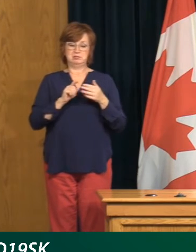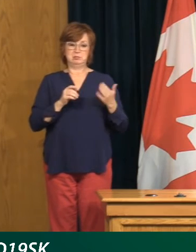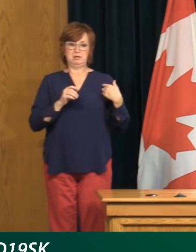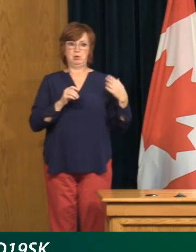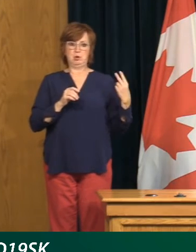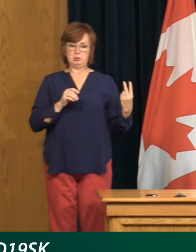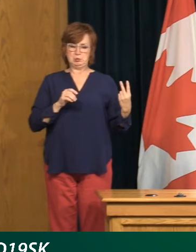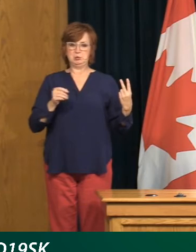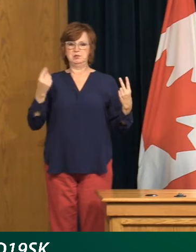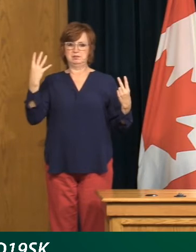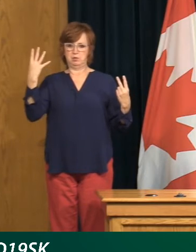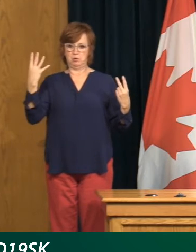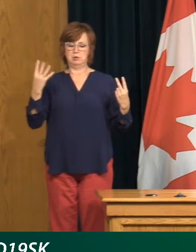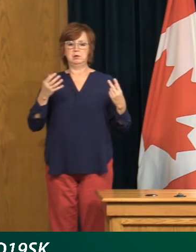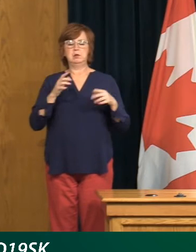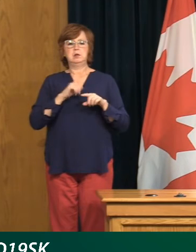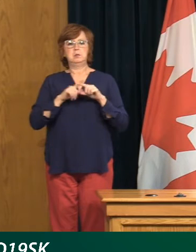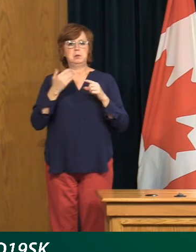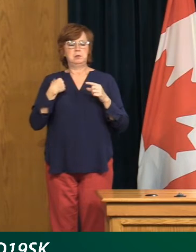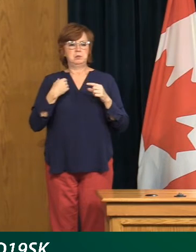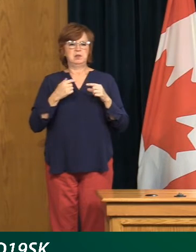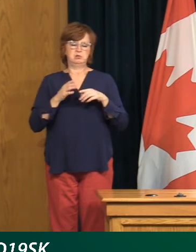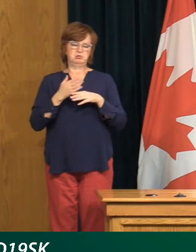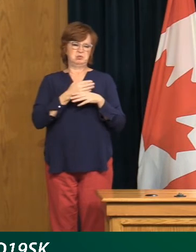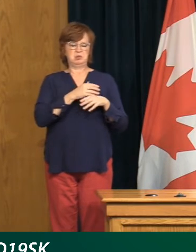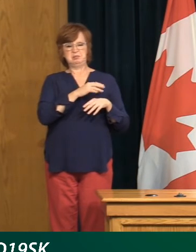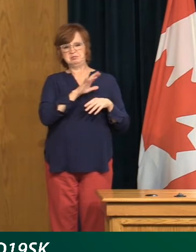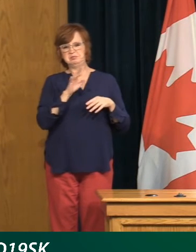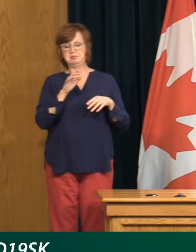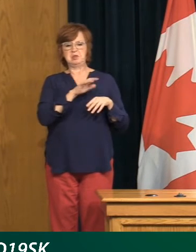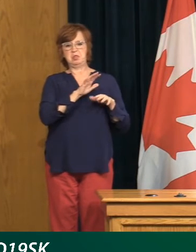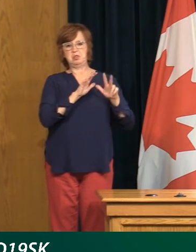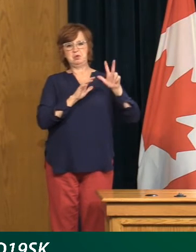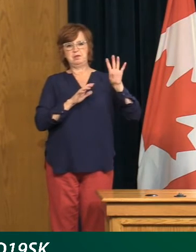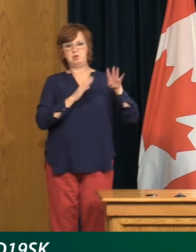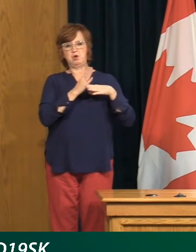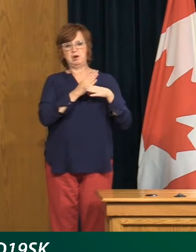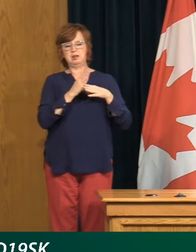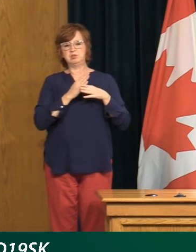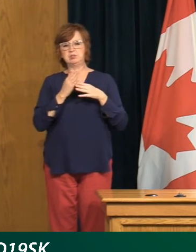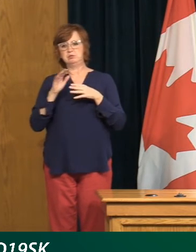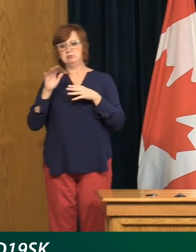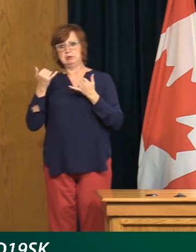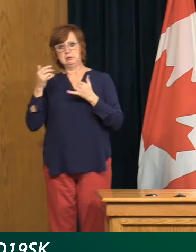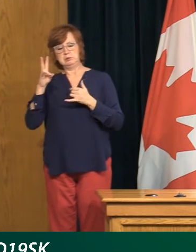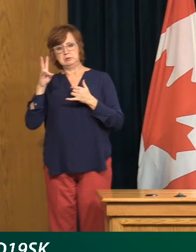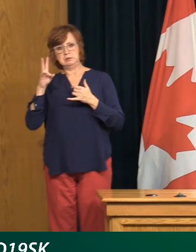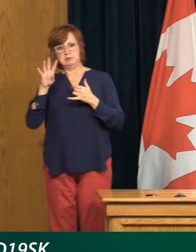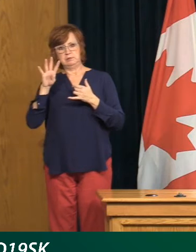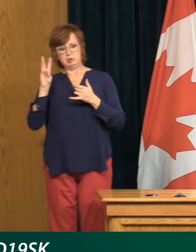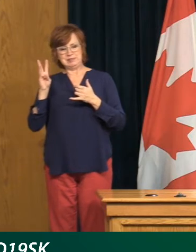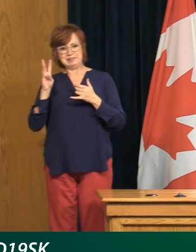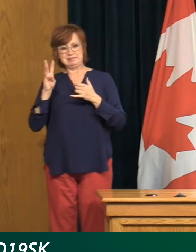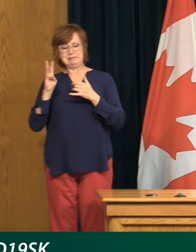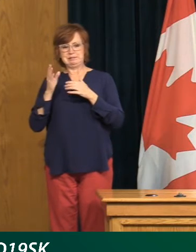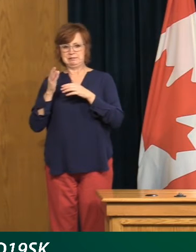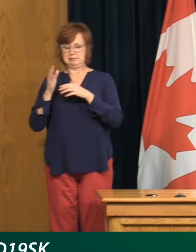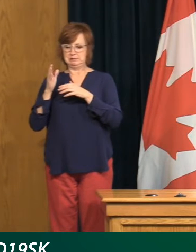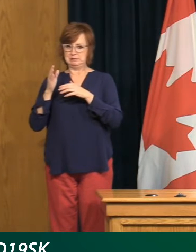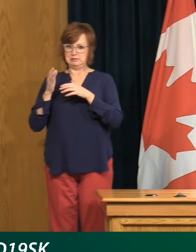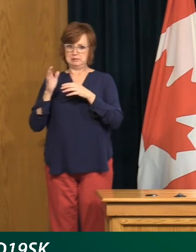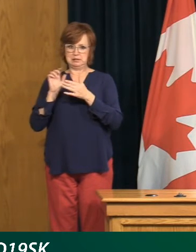-day average new cases from 34 new cases a week the week before 24 to 46 new cases